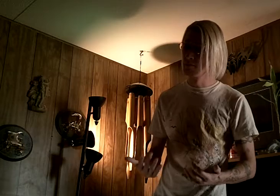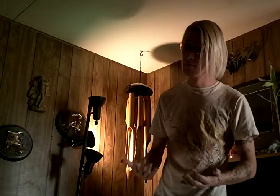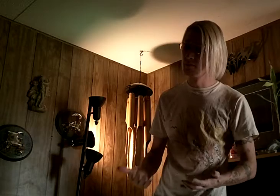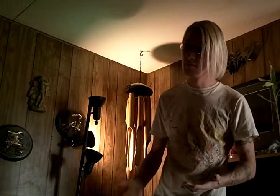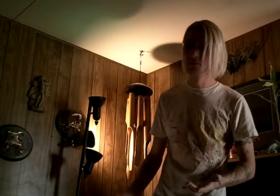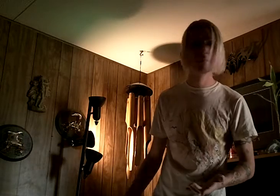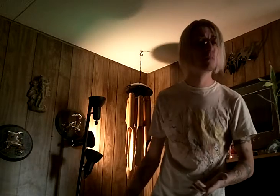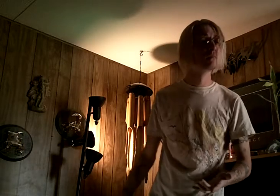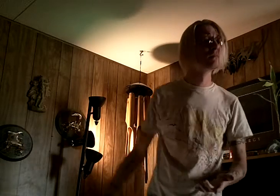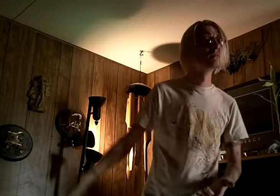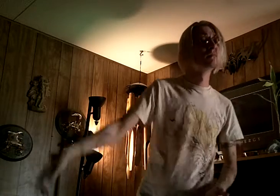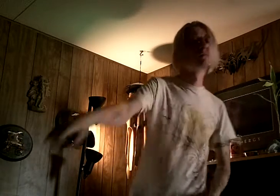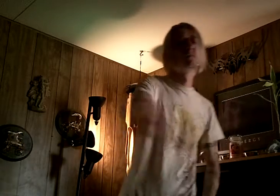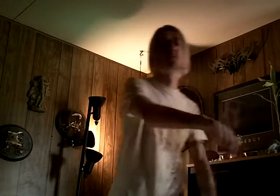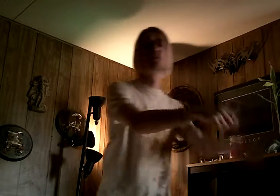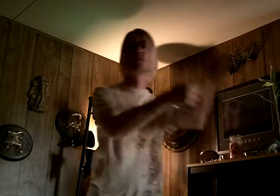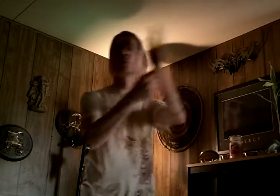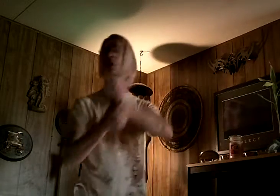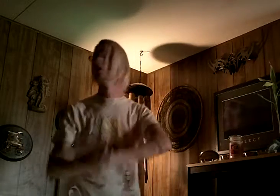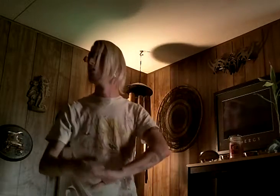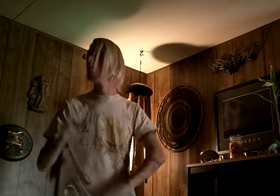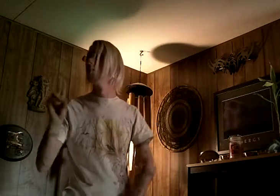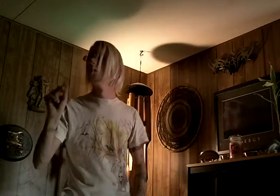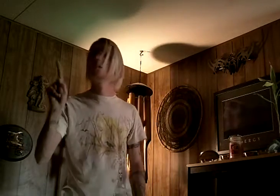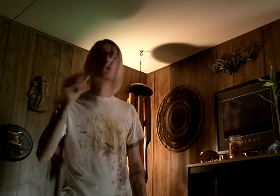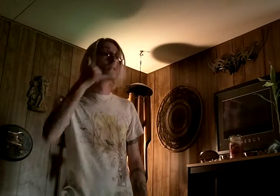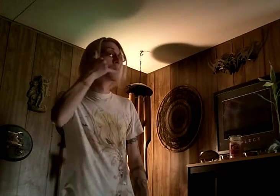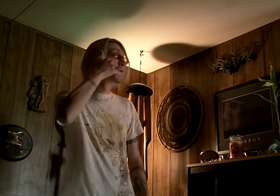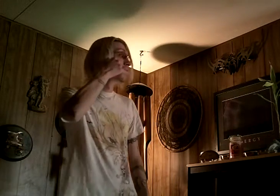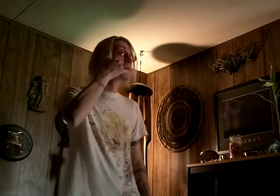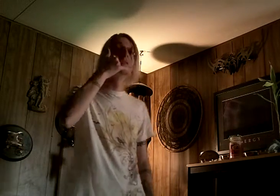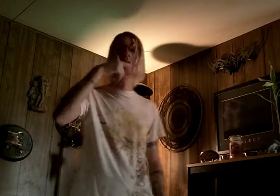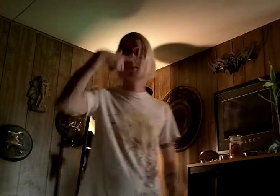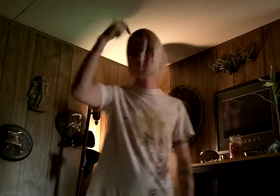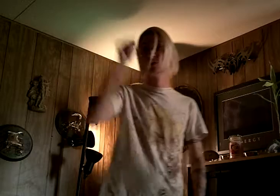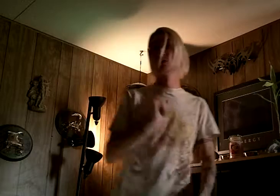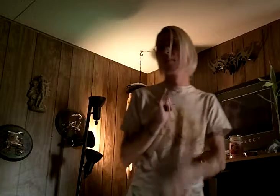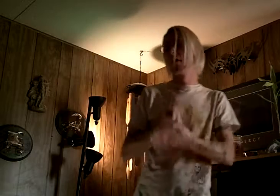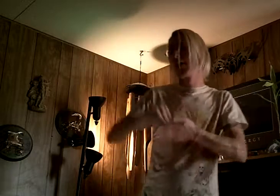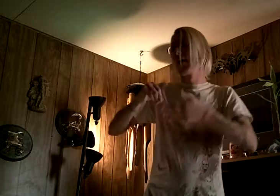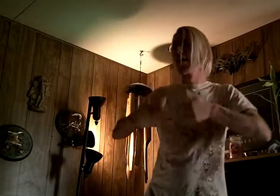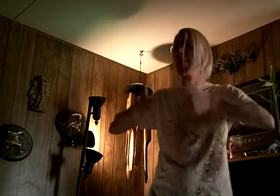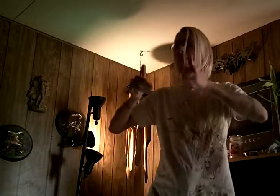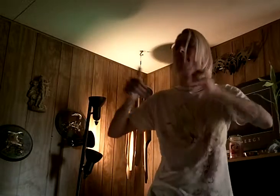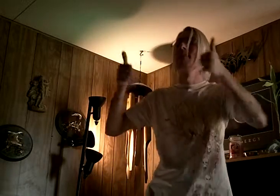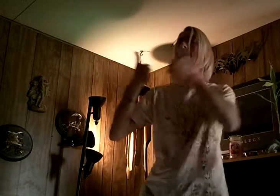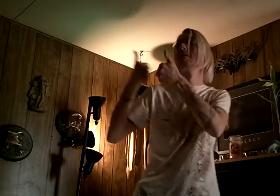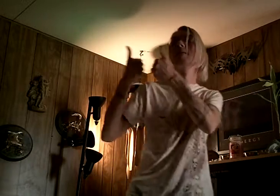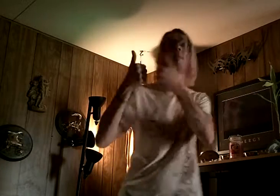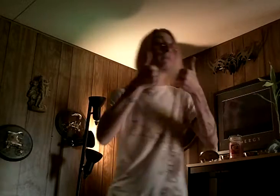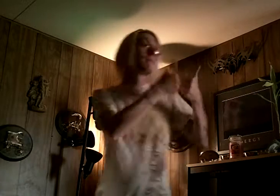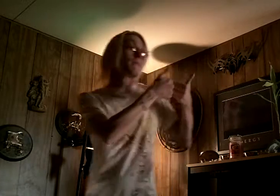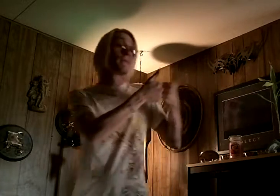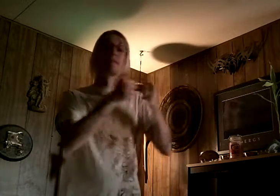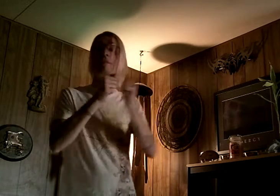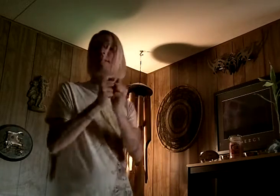Now No one to call Cause I'm just playing games with them all